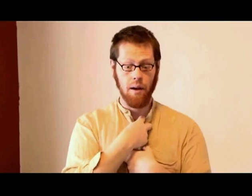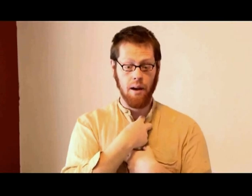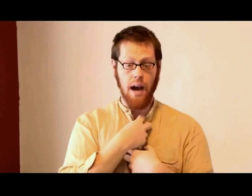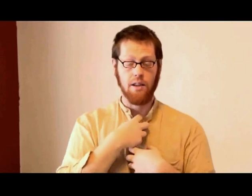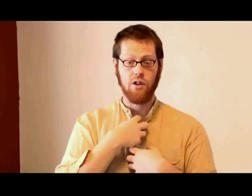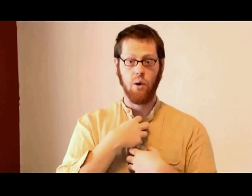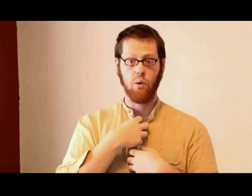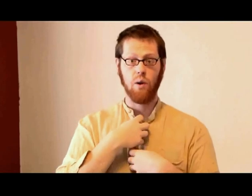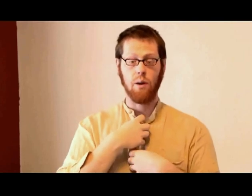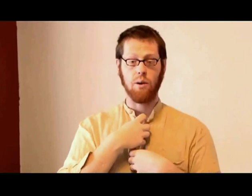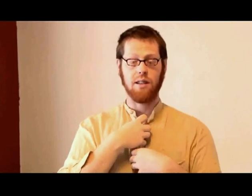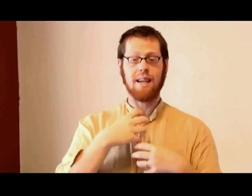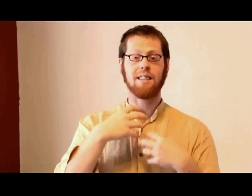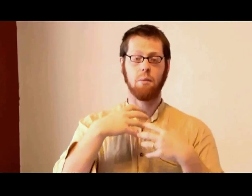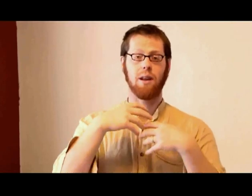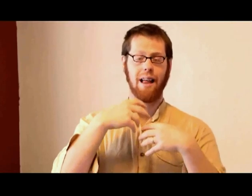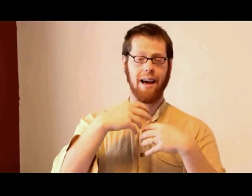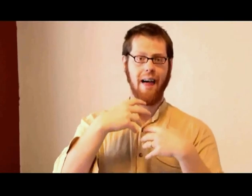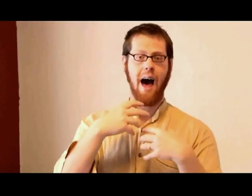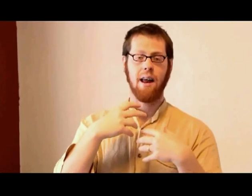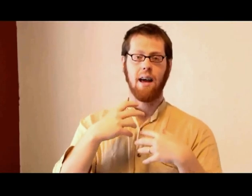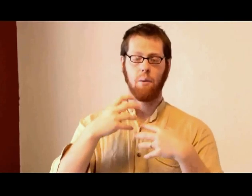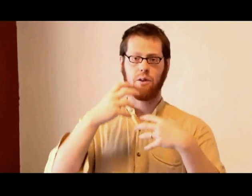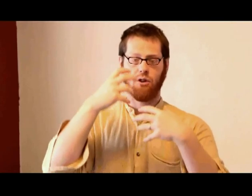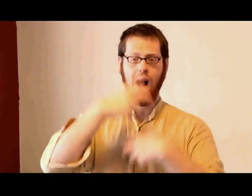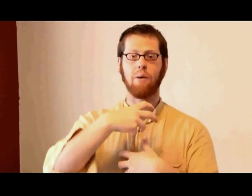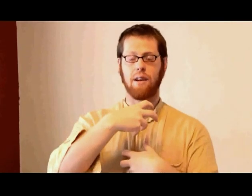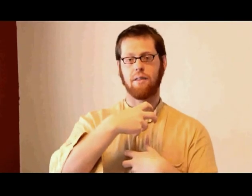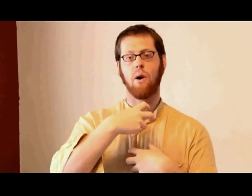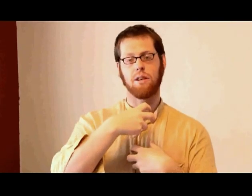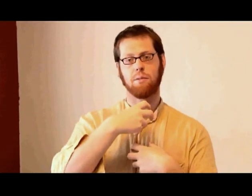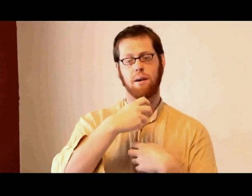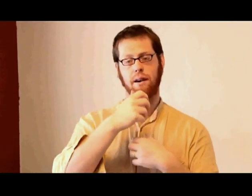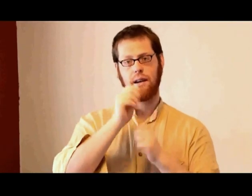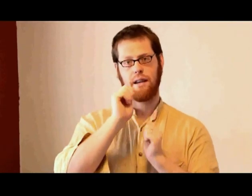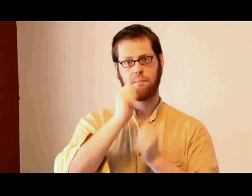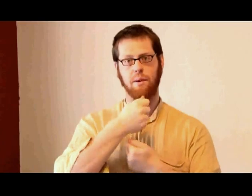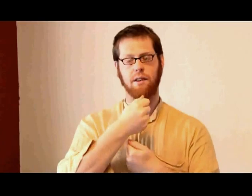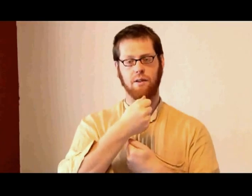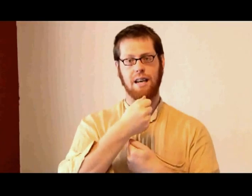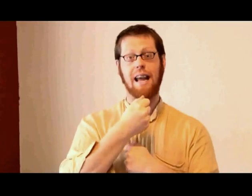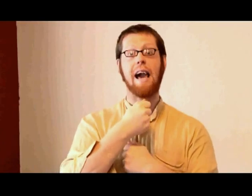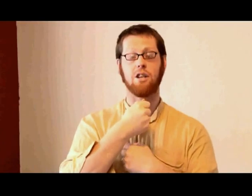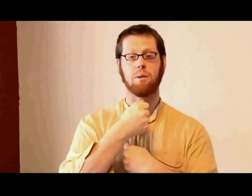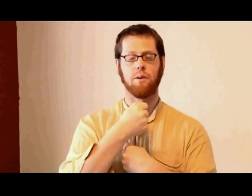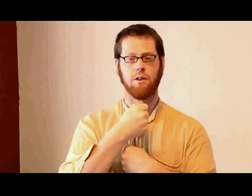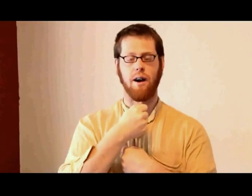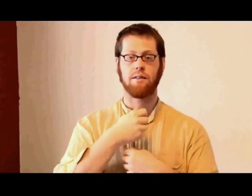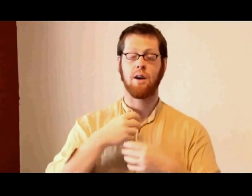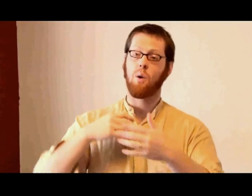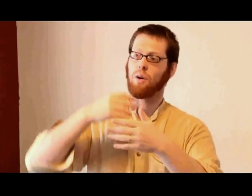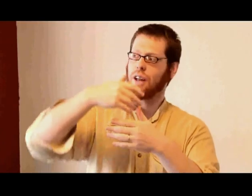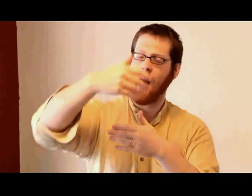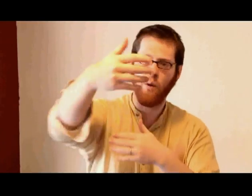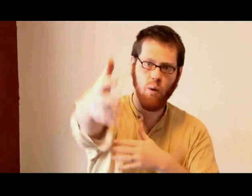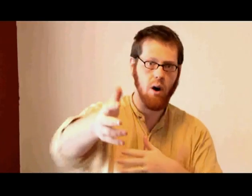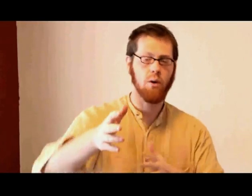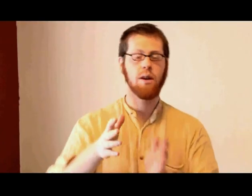And so, it was a testimony like that. It was grounded in the Holy Spirit and an experience and engagement with Christ. Well, down the road,